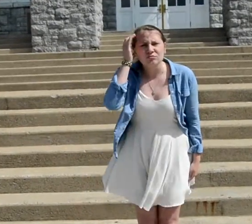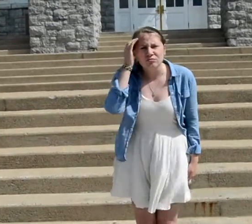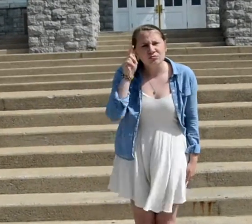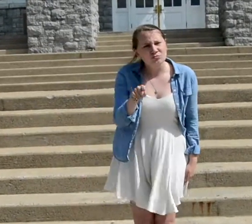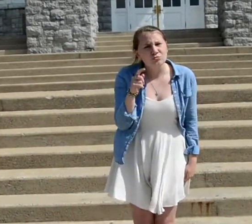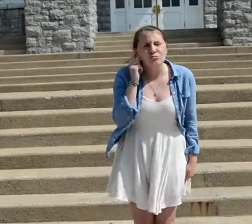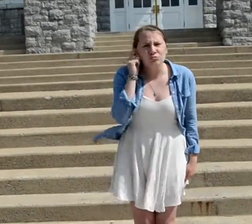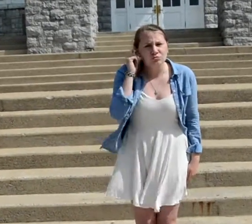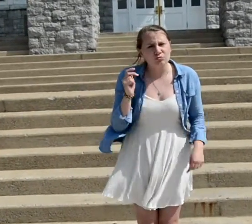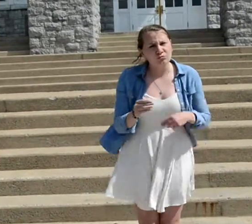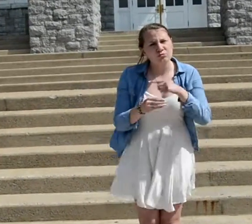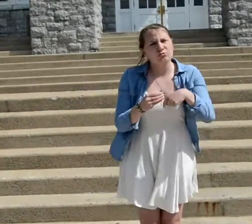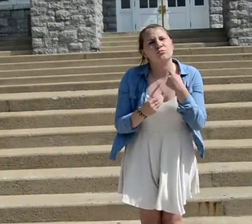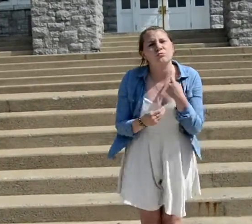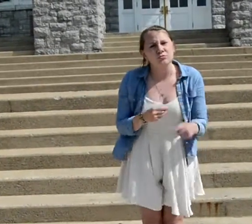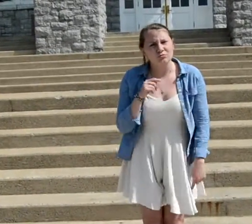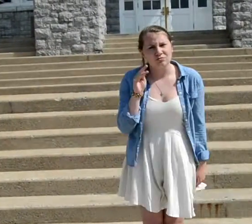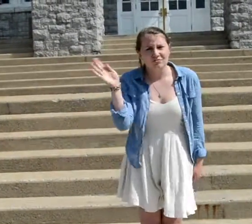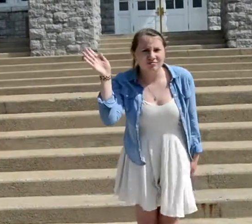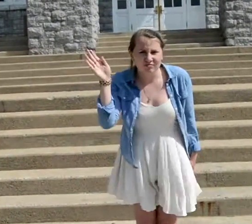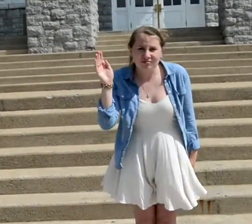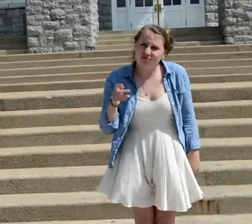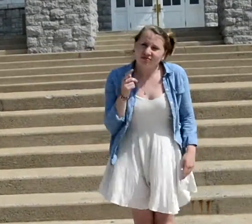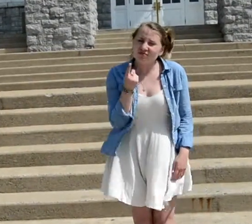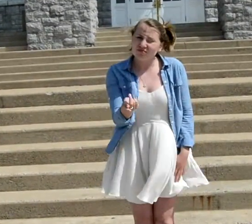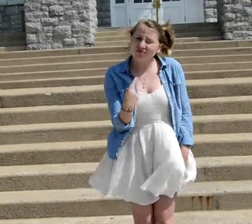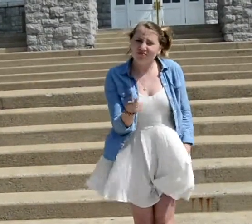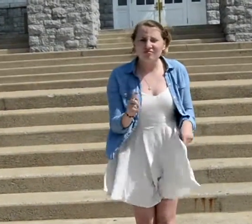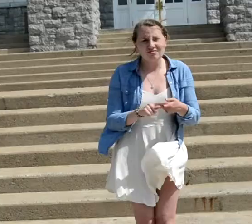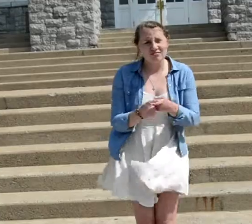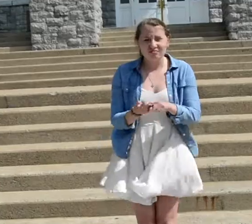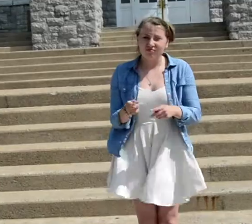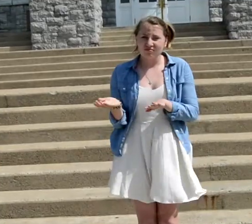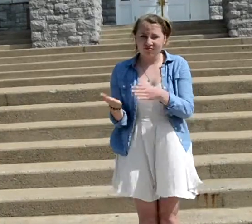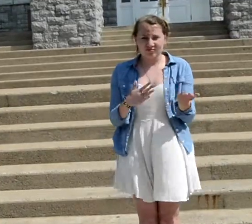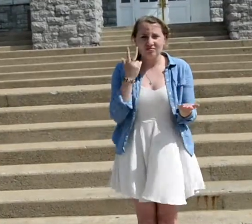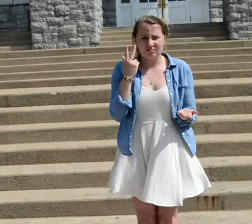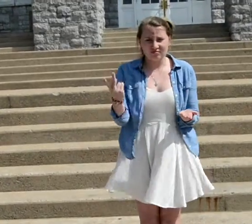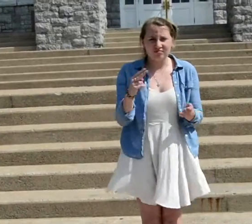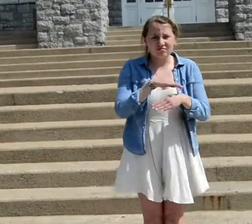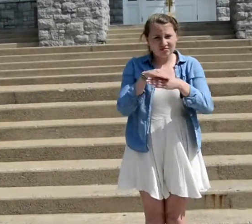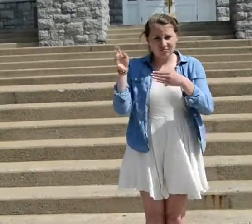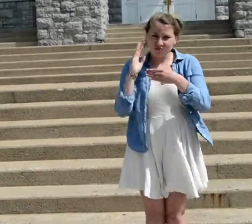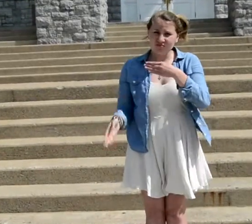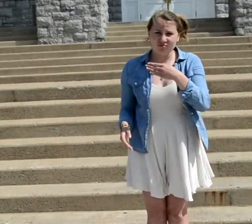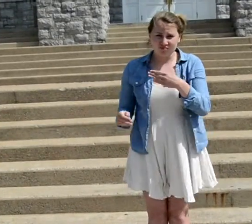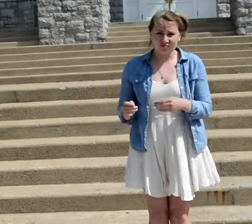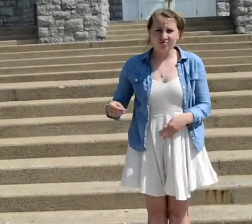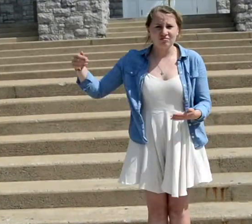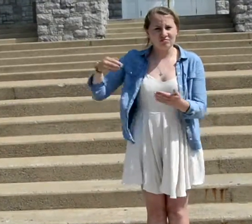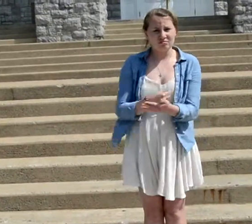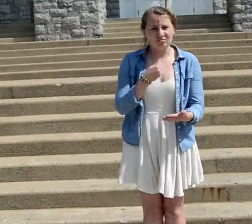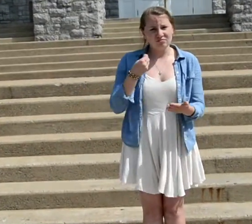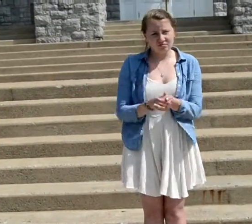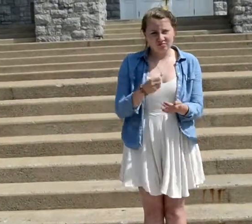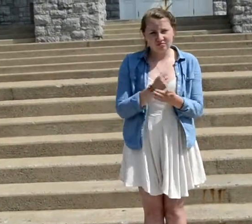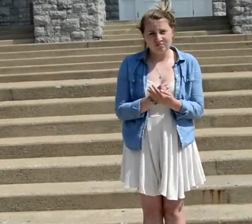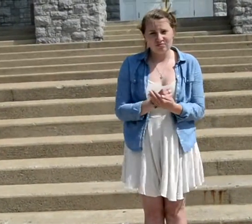I know you heard about me So hey, let's be friends, I'm dying to see how this one ends Grab your passport